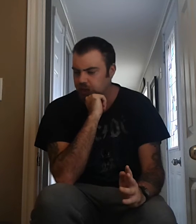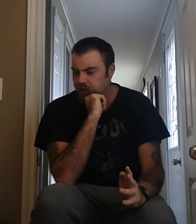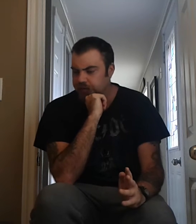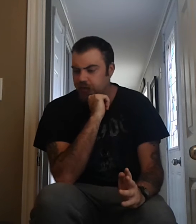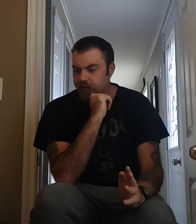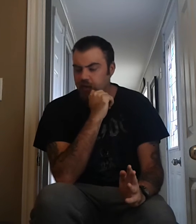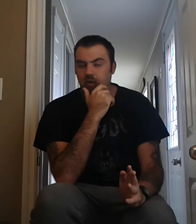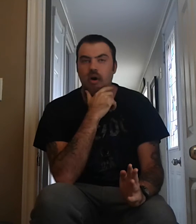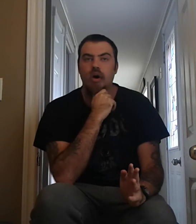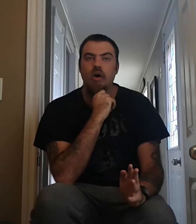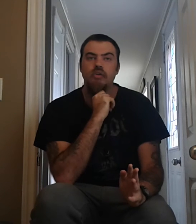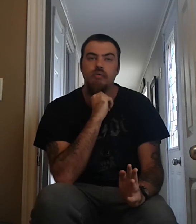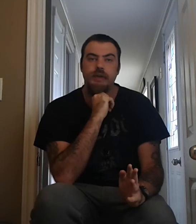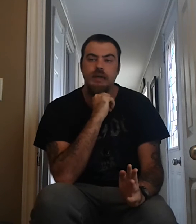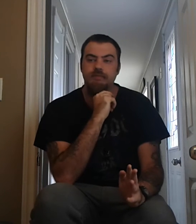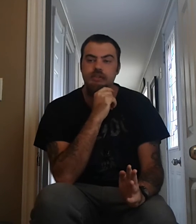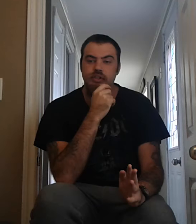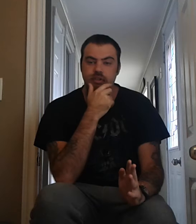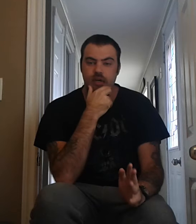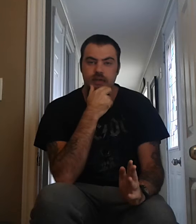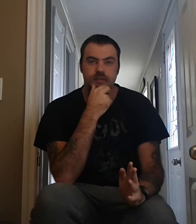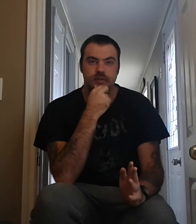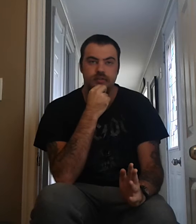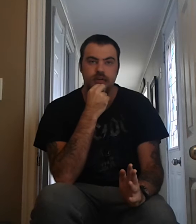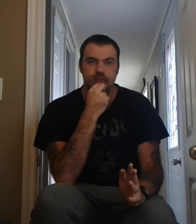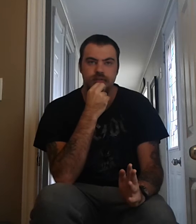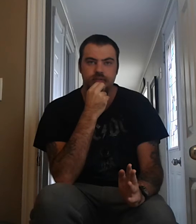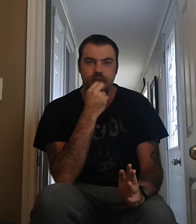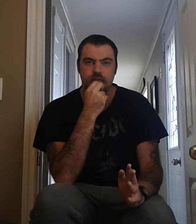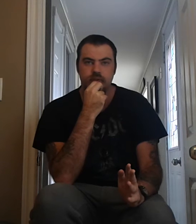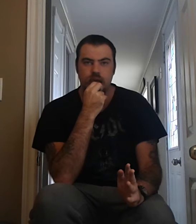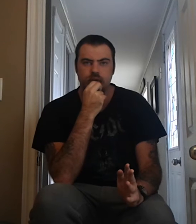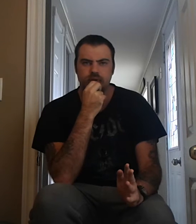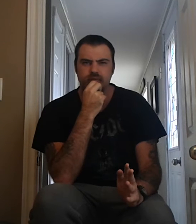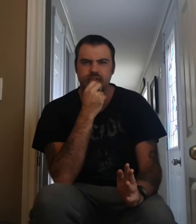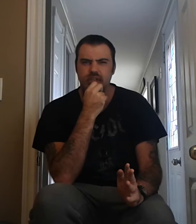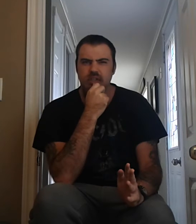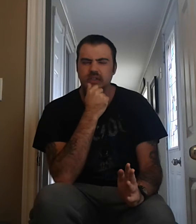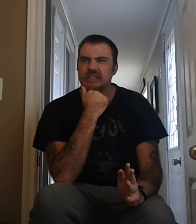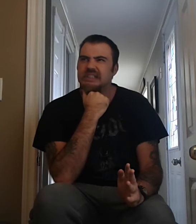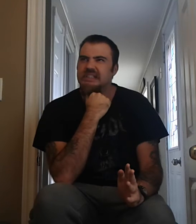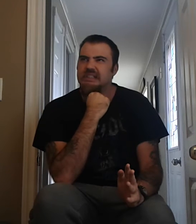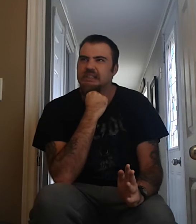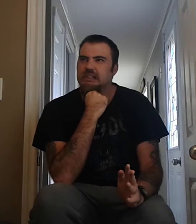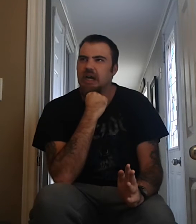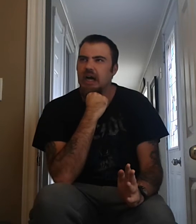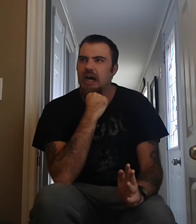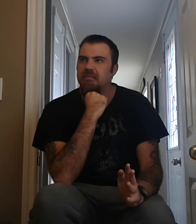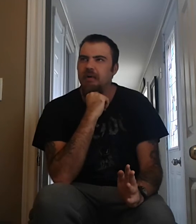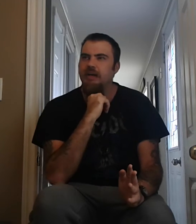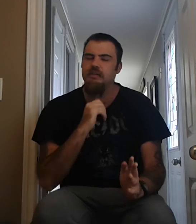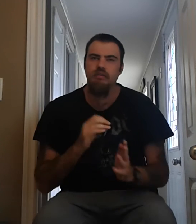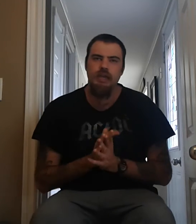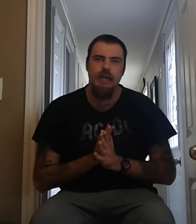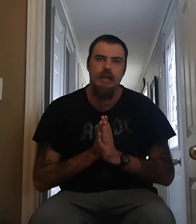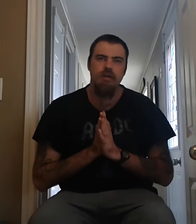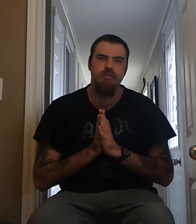So I'm going to go all the way up until their 1977 album. So I don't have,